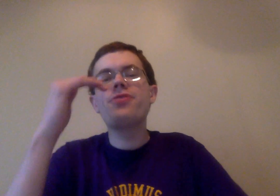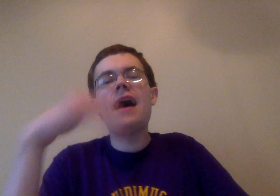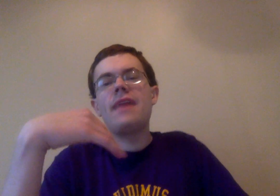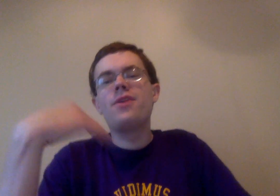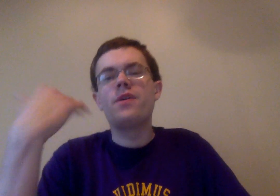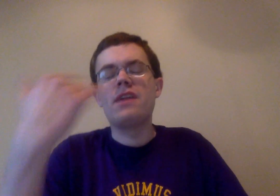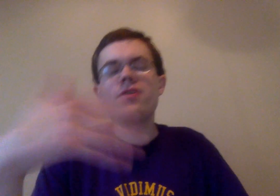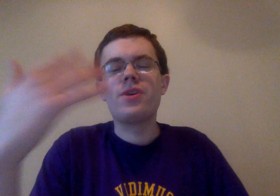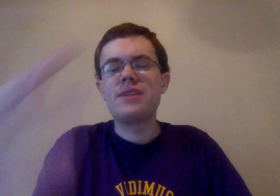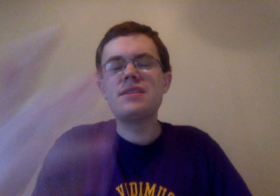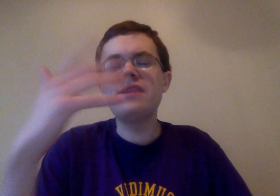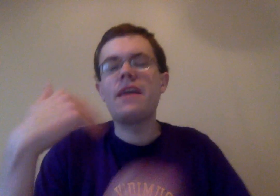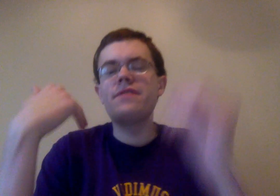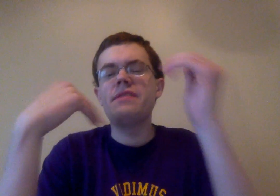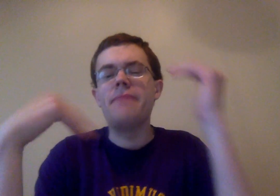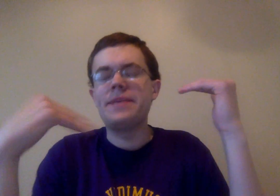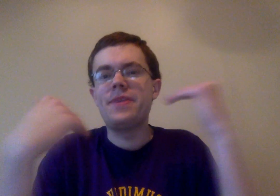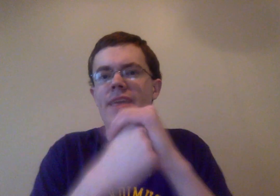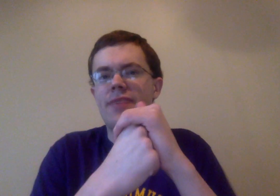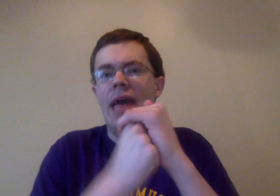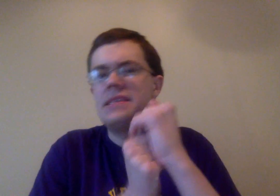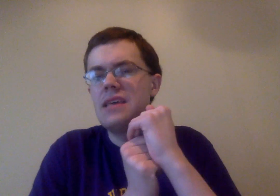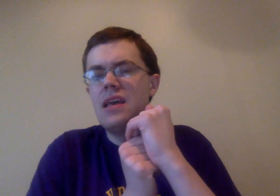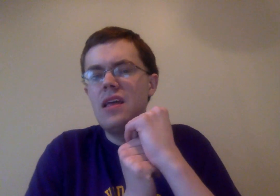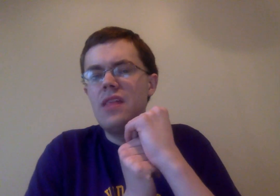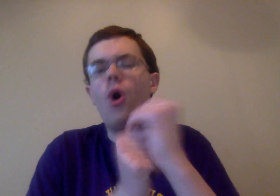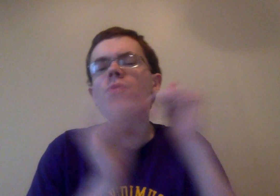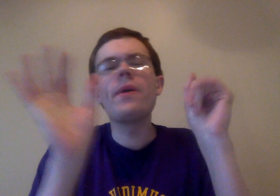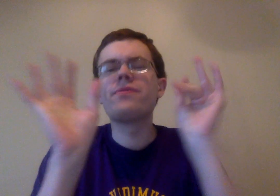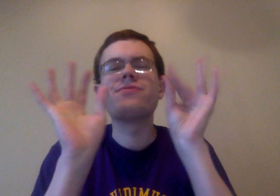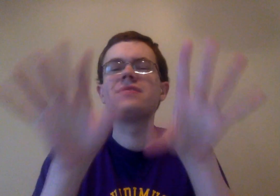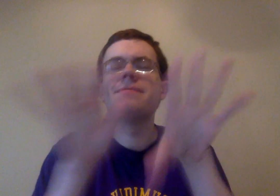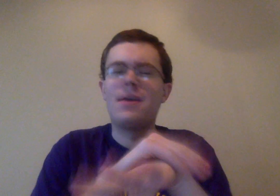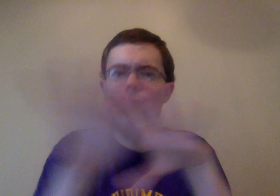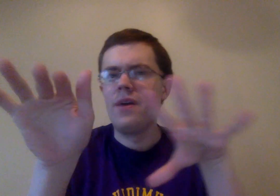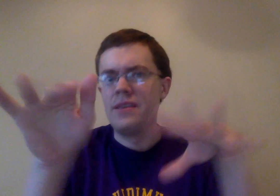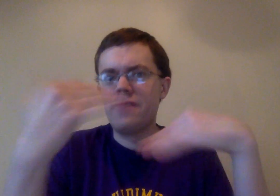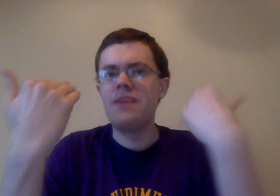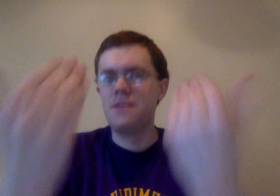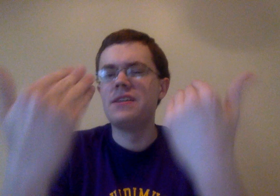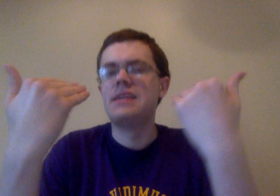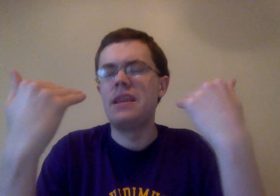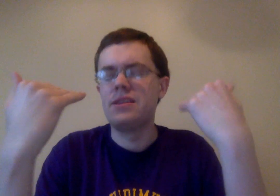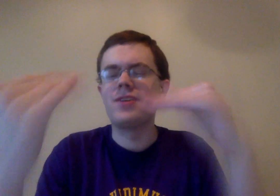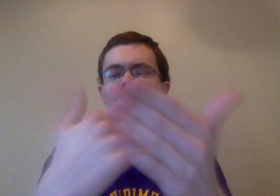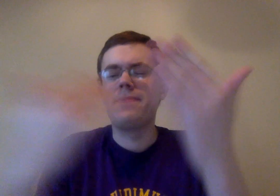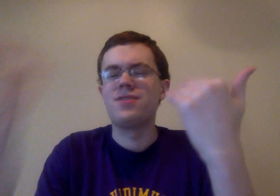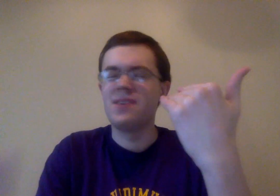that and, you know, the giving her a kissing scene definitely makes me think that the only way to really redeem that whole bit is if he's the villain and he's trying to trap her in some